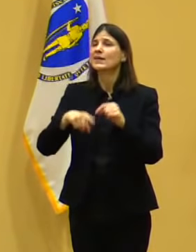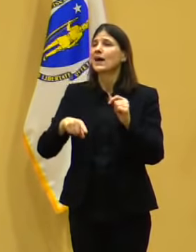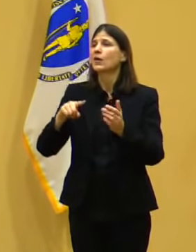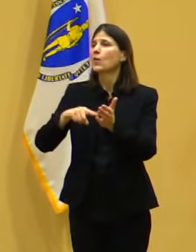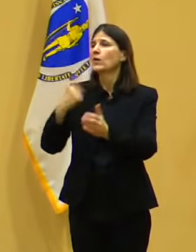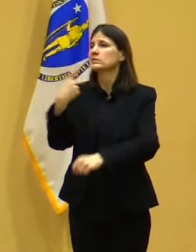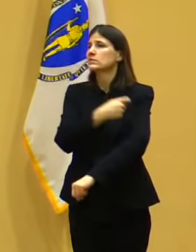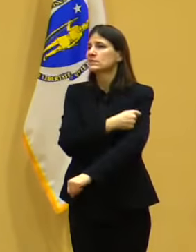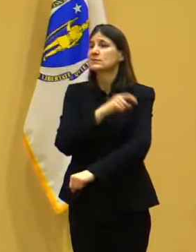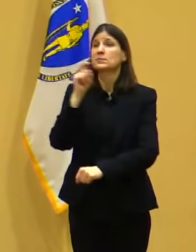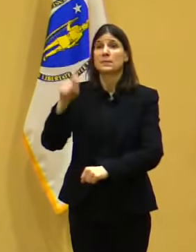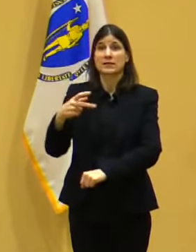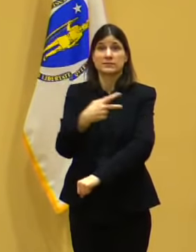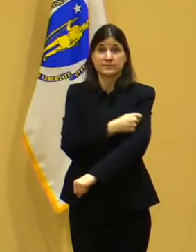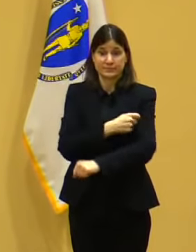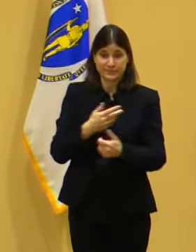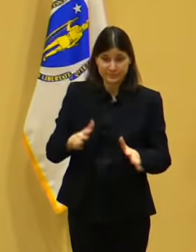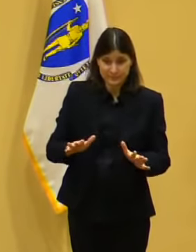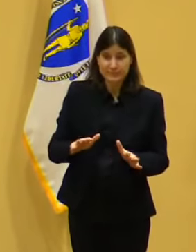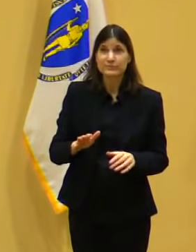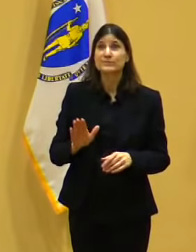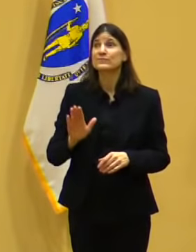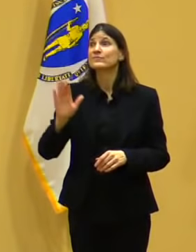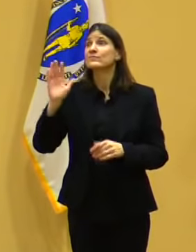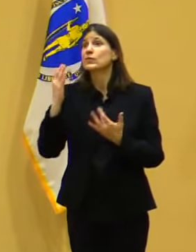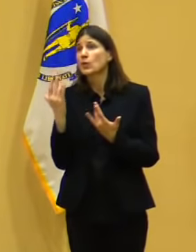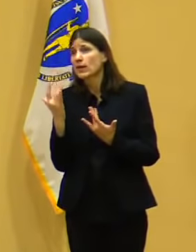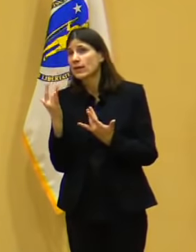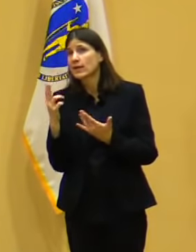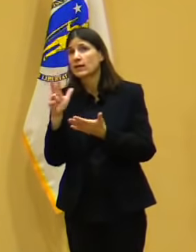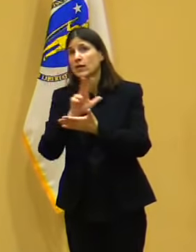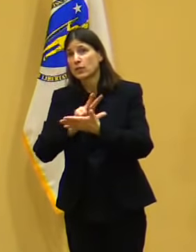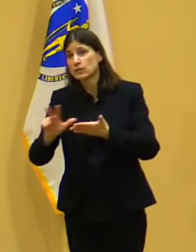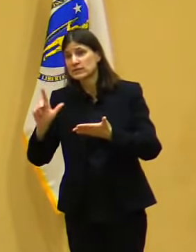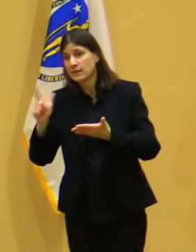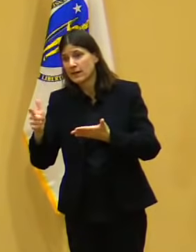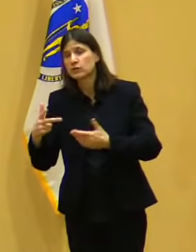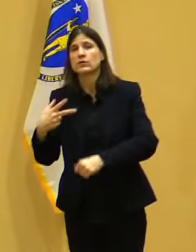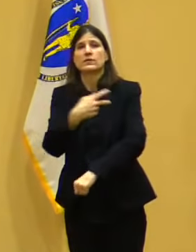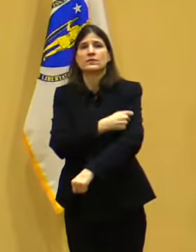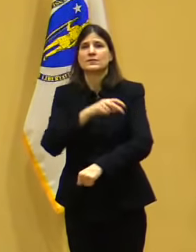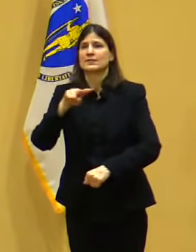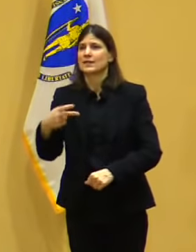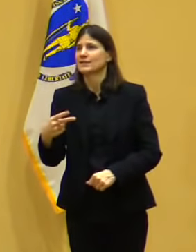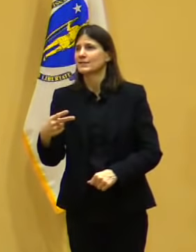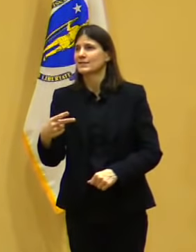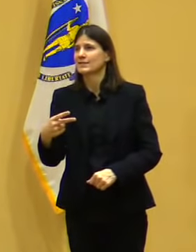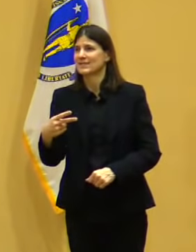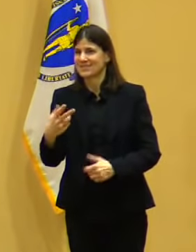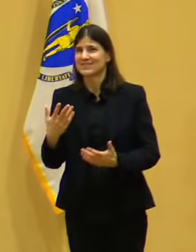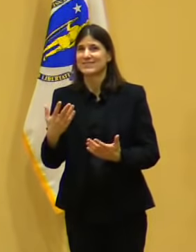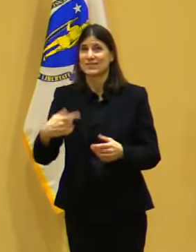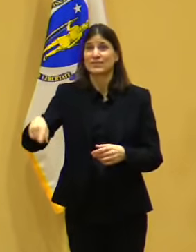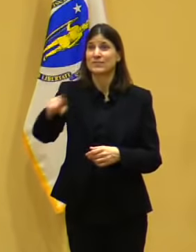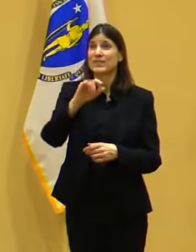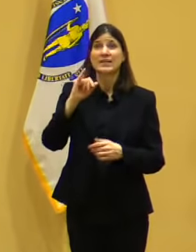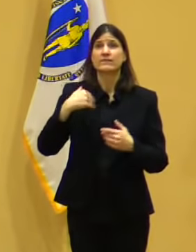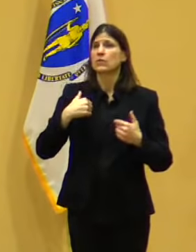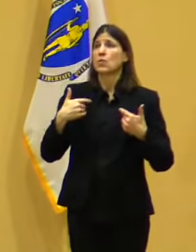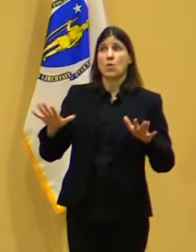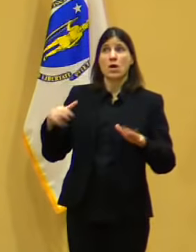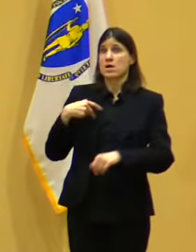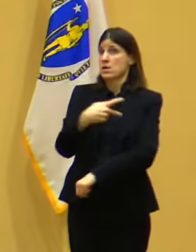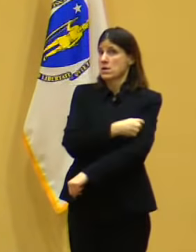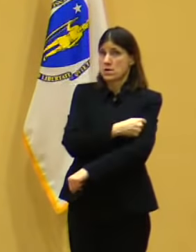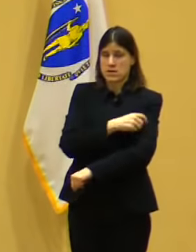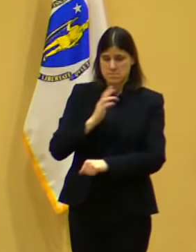people show up on the second or third visit to get a first vaccine, because they decided after